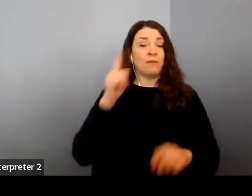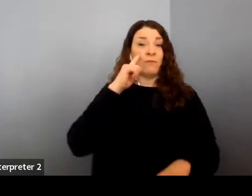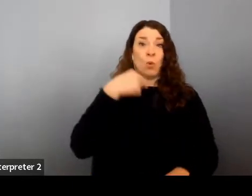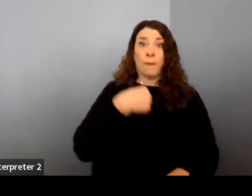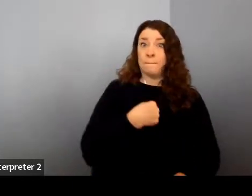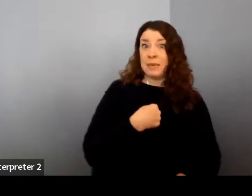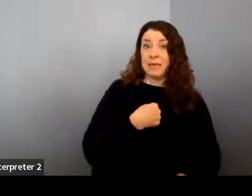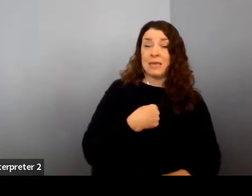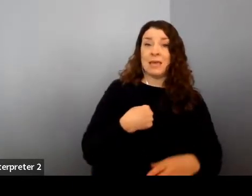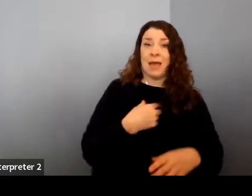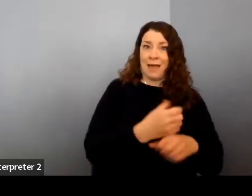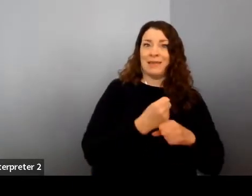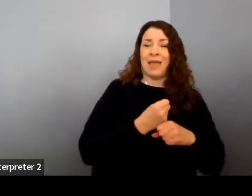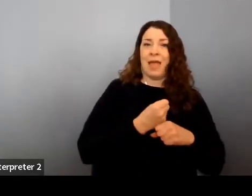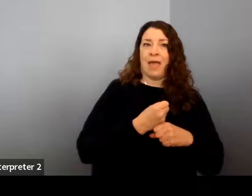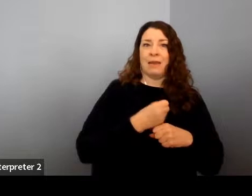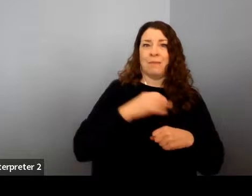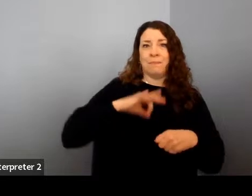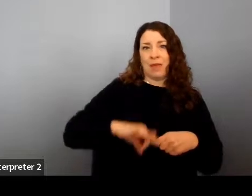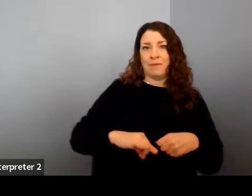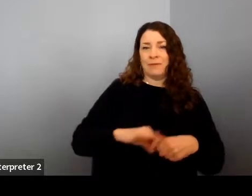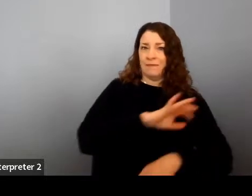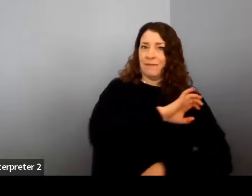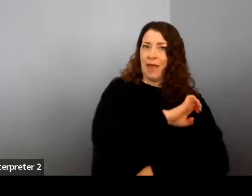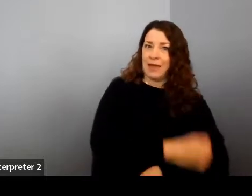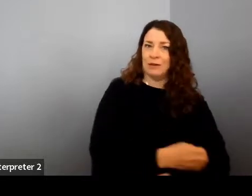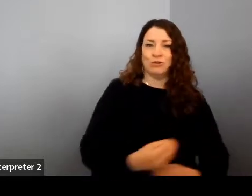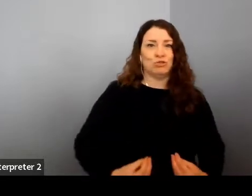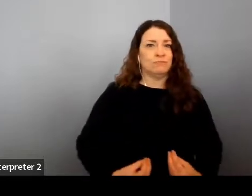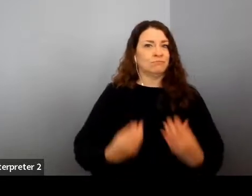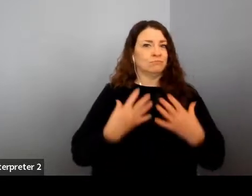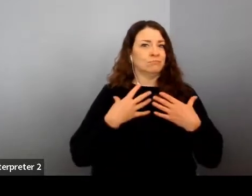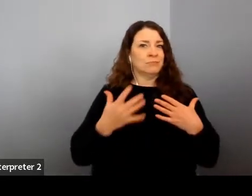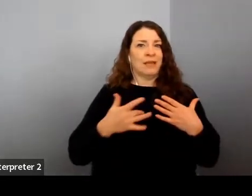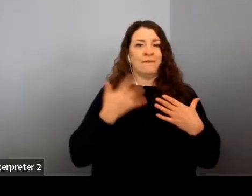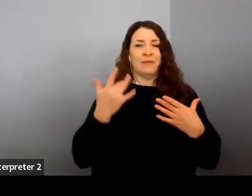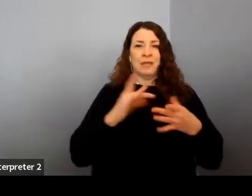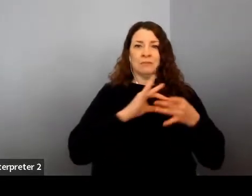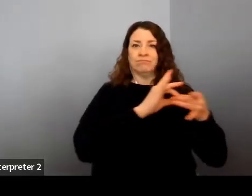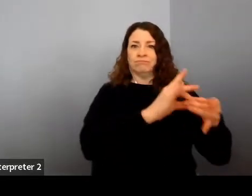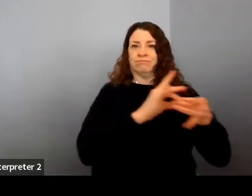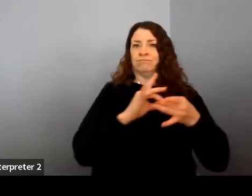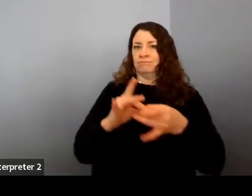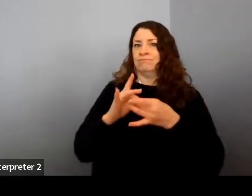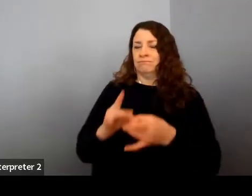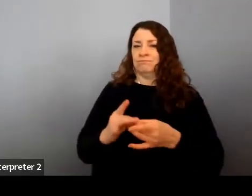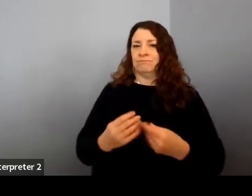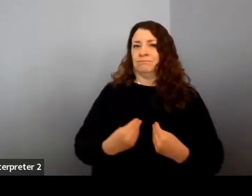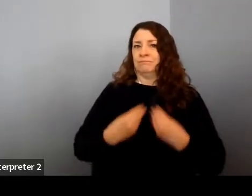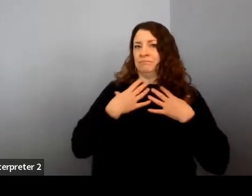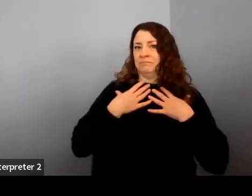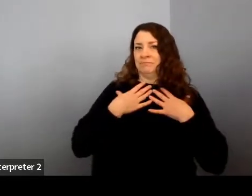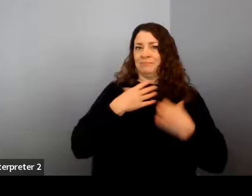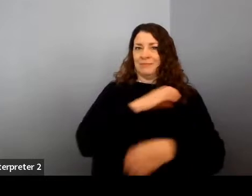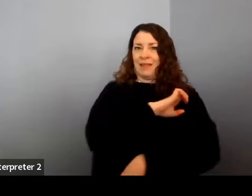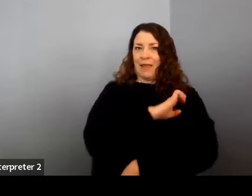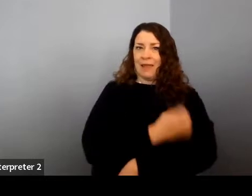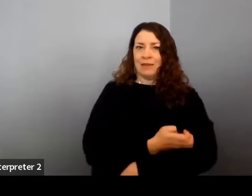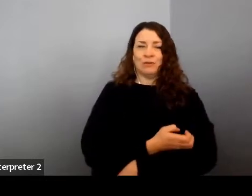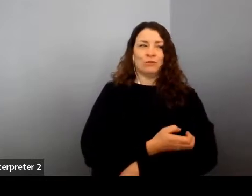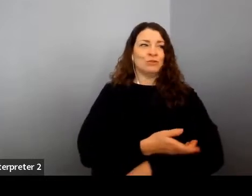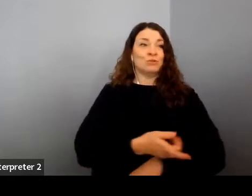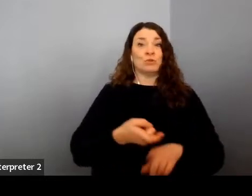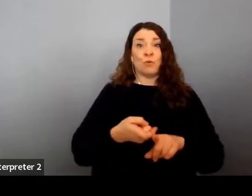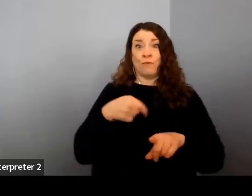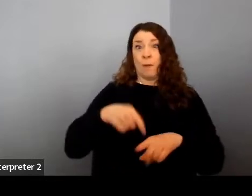energy from this opportunity. I'm feeling human connection that motivates me, it energizes me. And so I will probably go on from